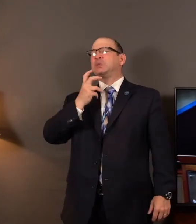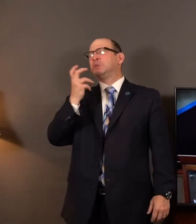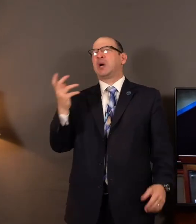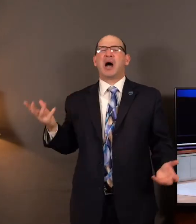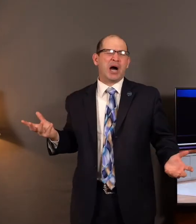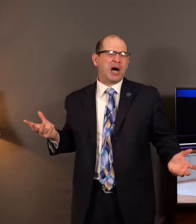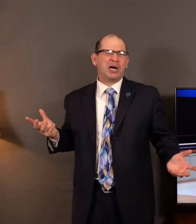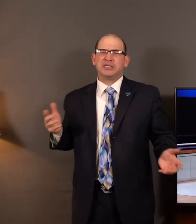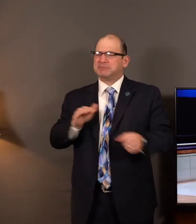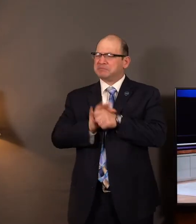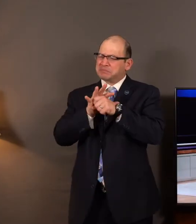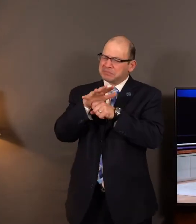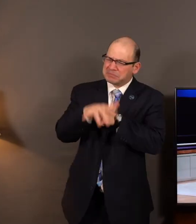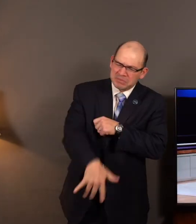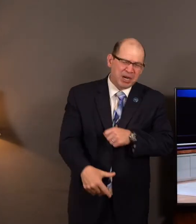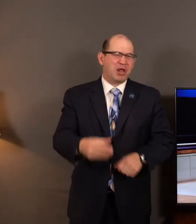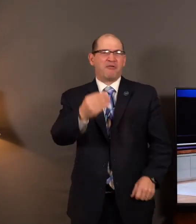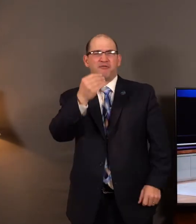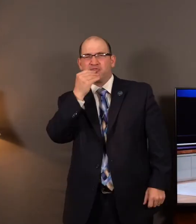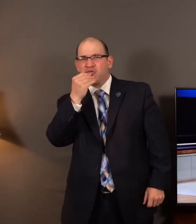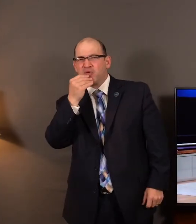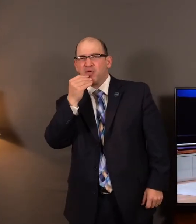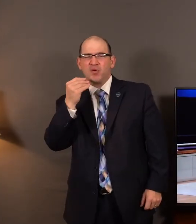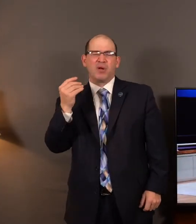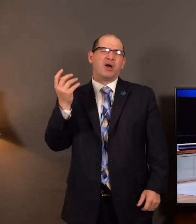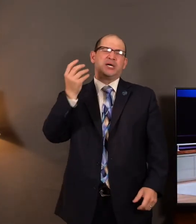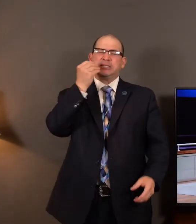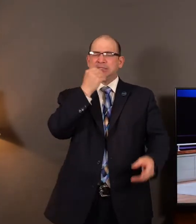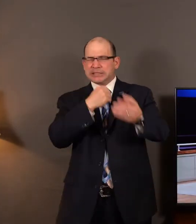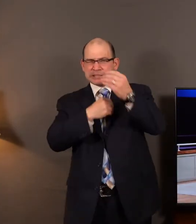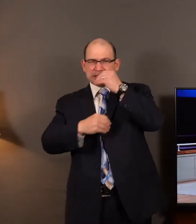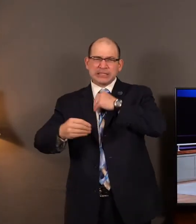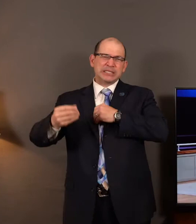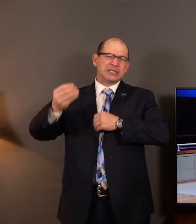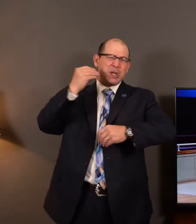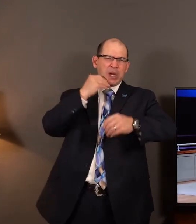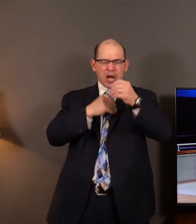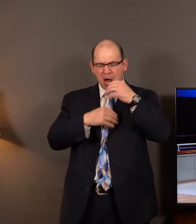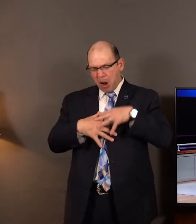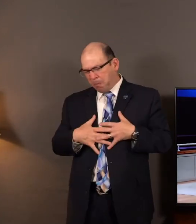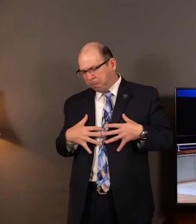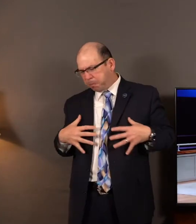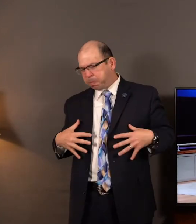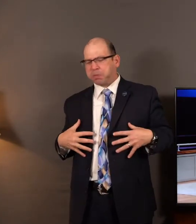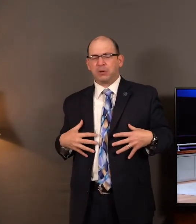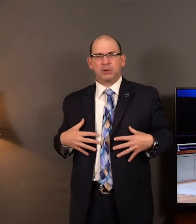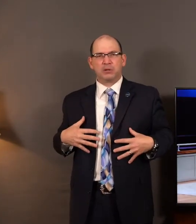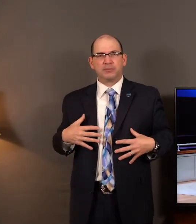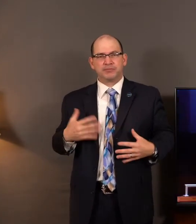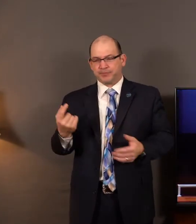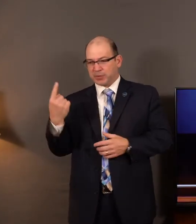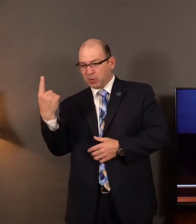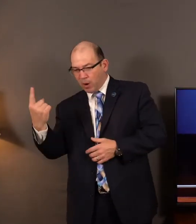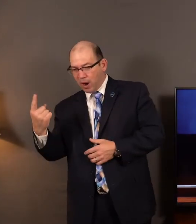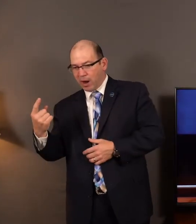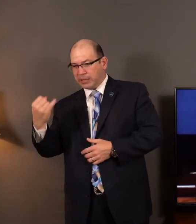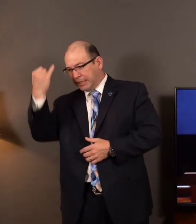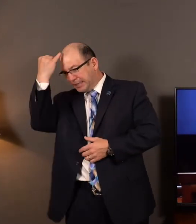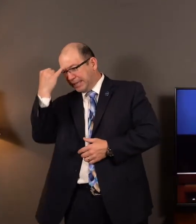have food and abundance of food. And so they're picking out on that food. And maybe one tent was Italian and maybe one tent was